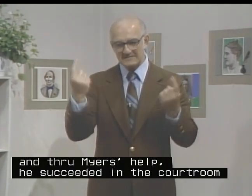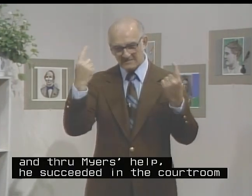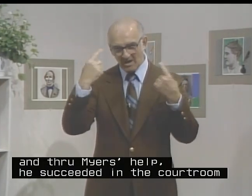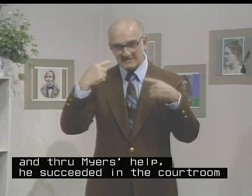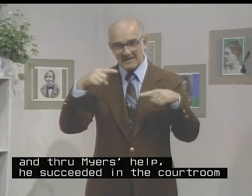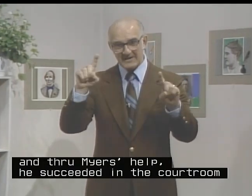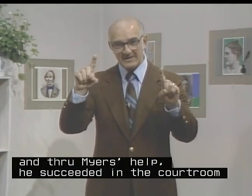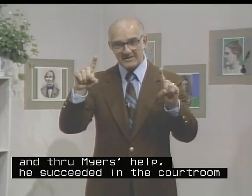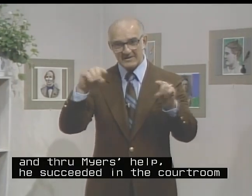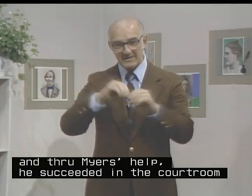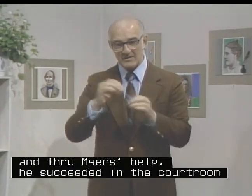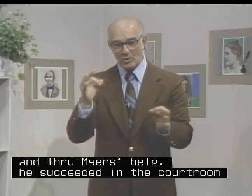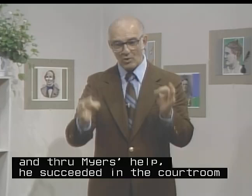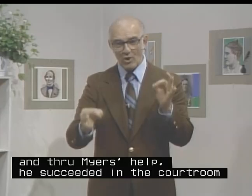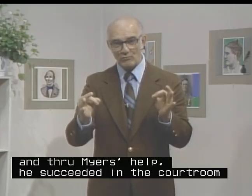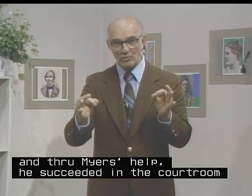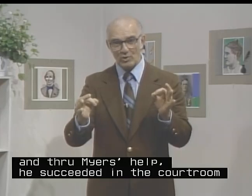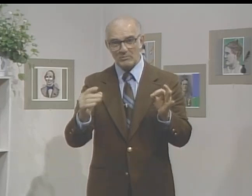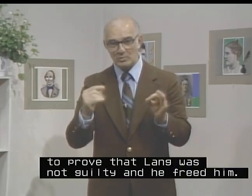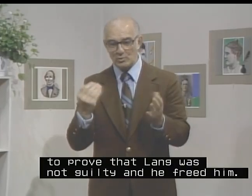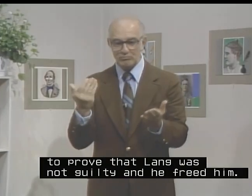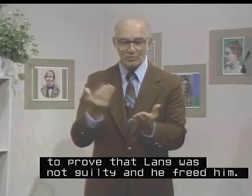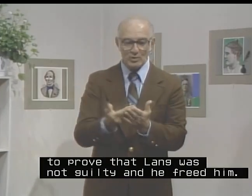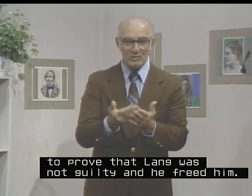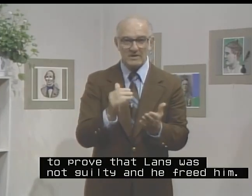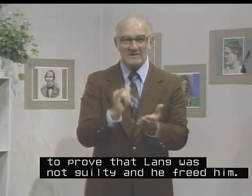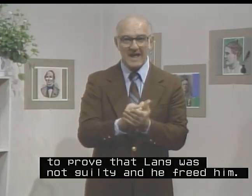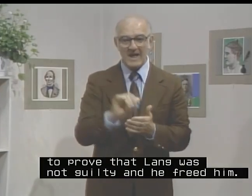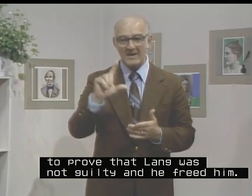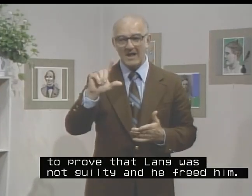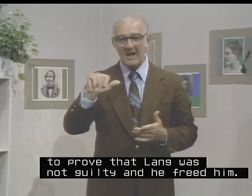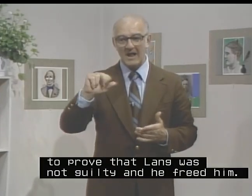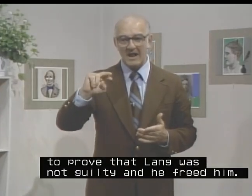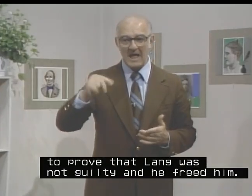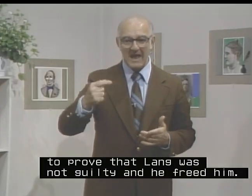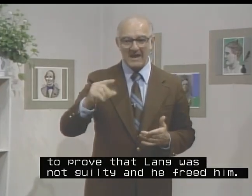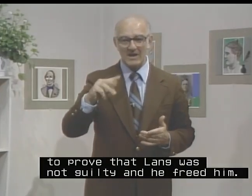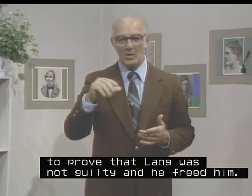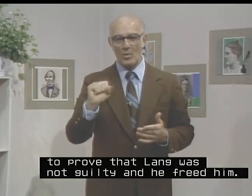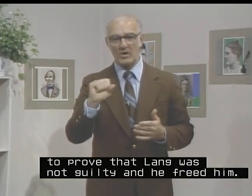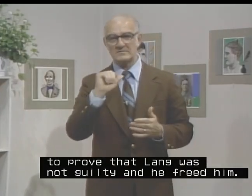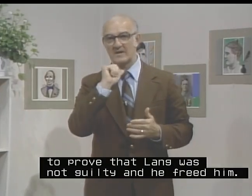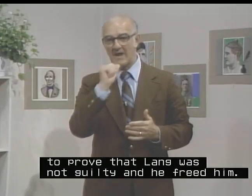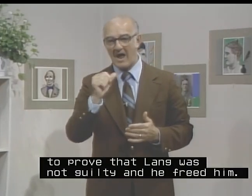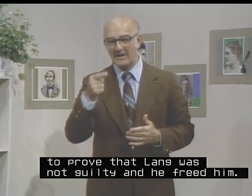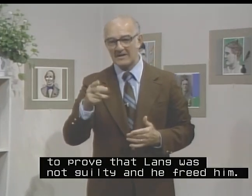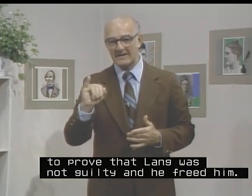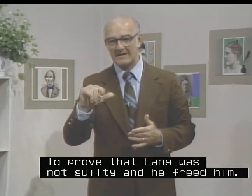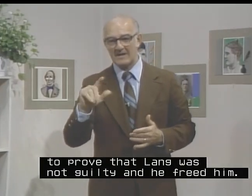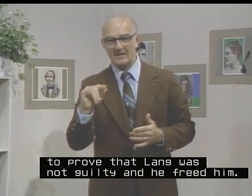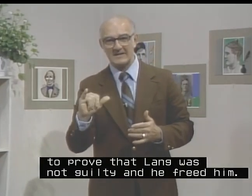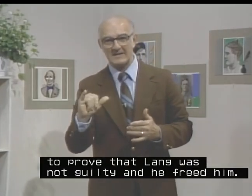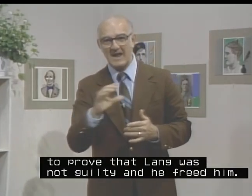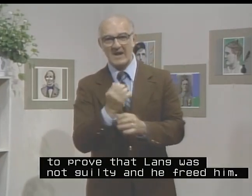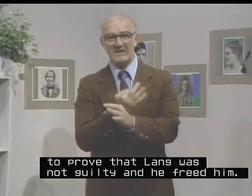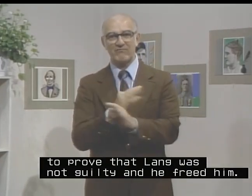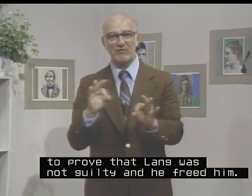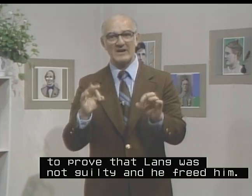succeeded in the courtroom to prove that Lang was not guilty and he freed